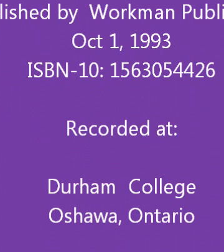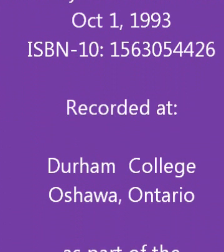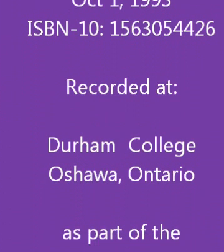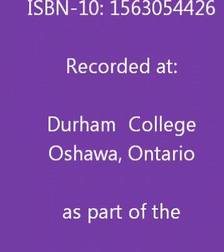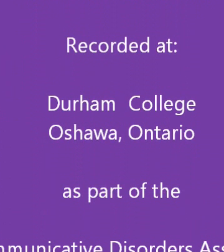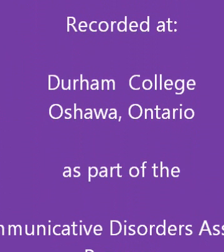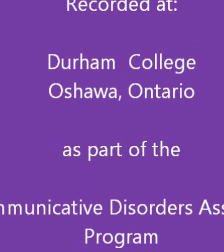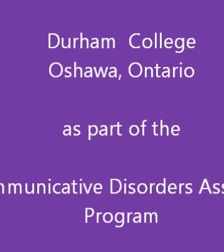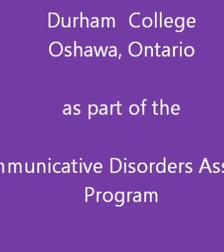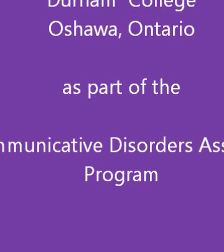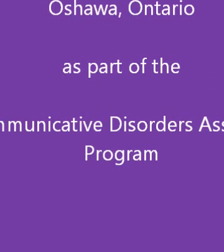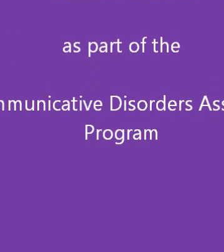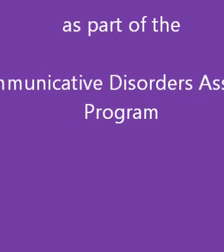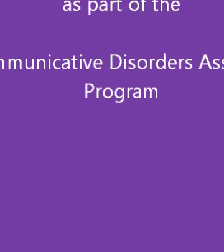how are you today? to meet you today.